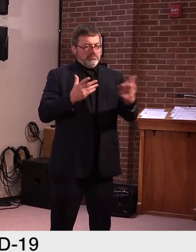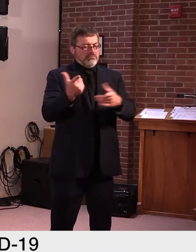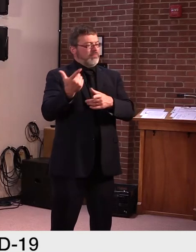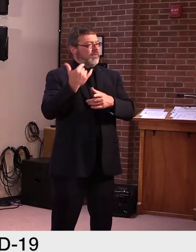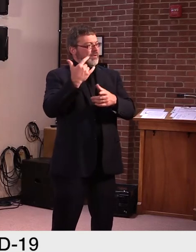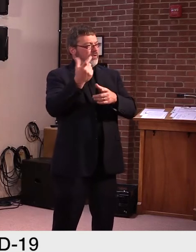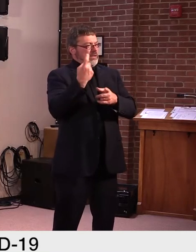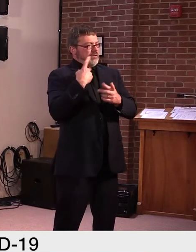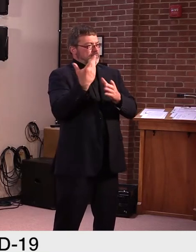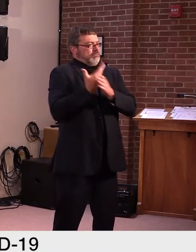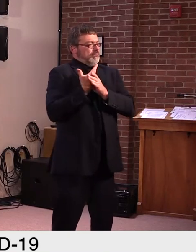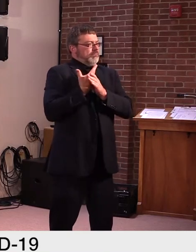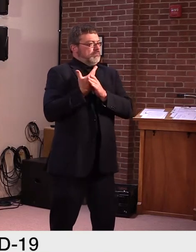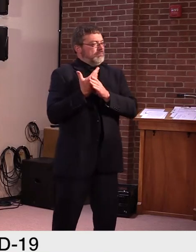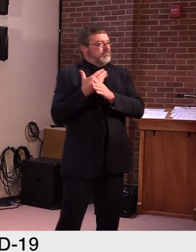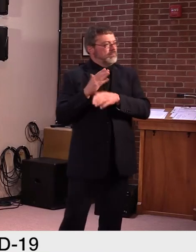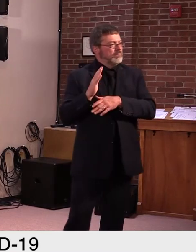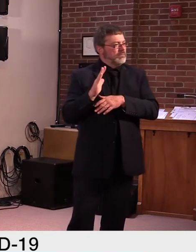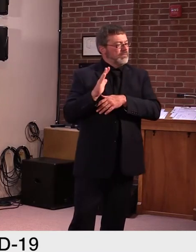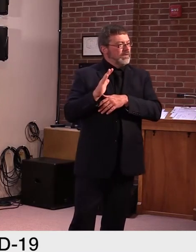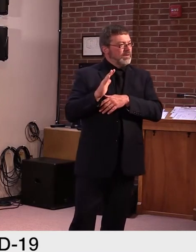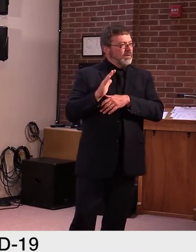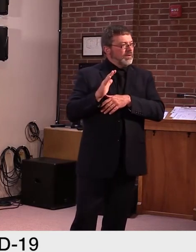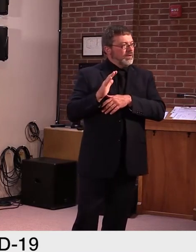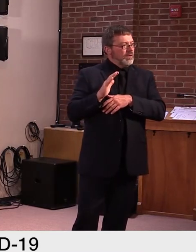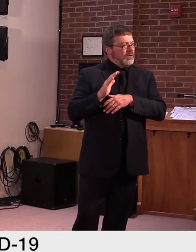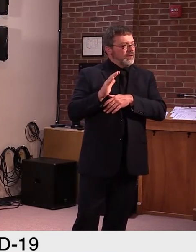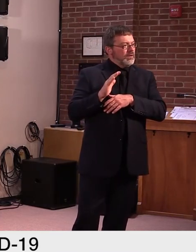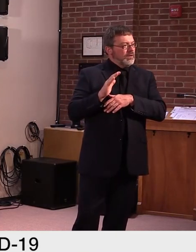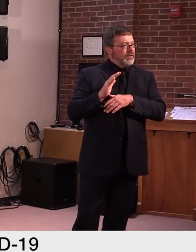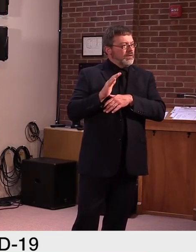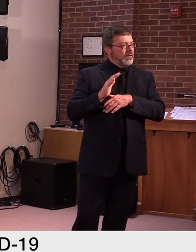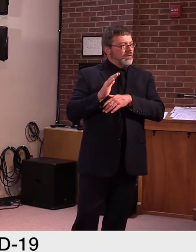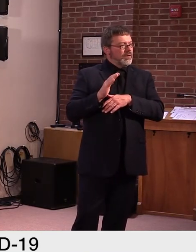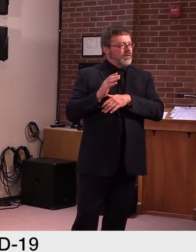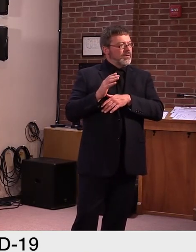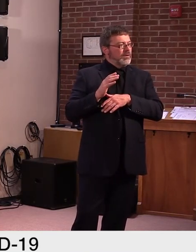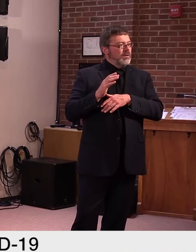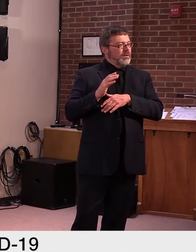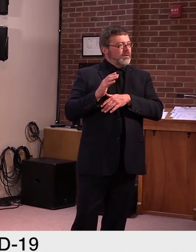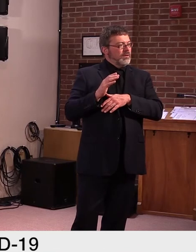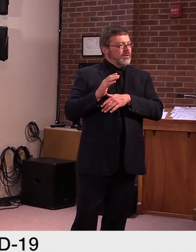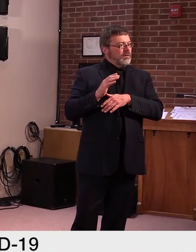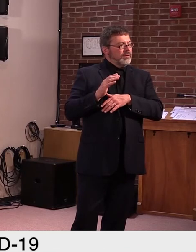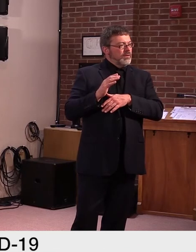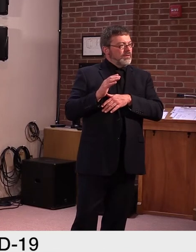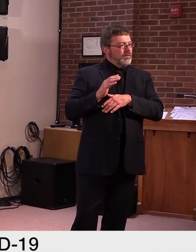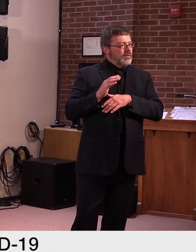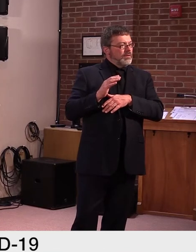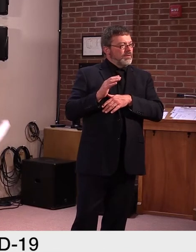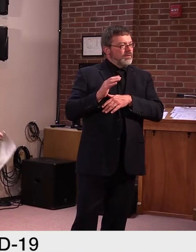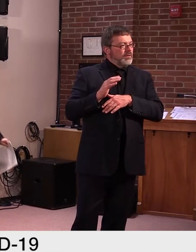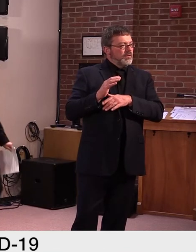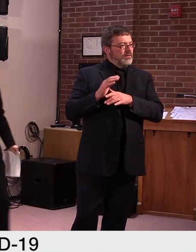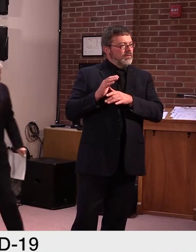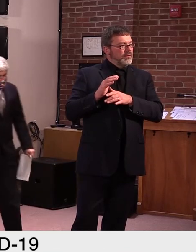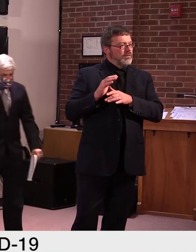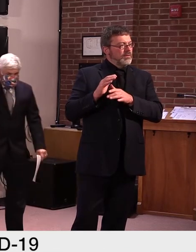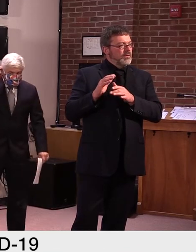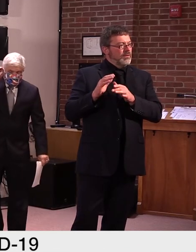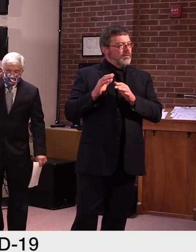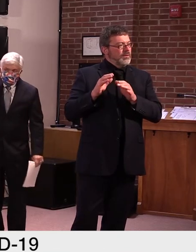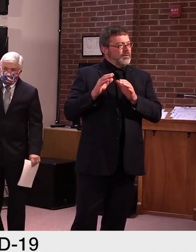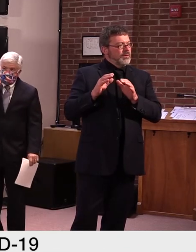the, uh, one of the major players in this whole, in the whole, uh, in the whole reform sphere is the Greenmount